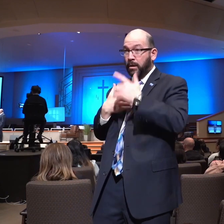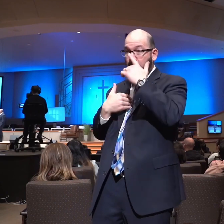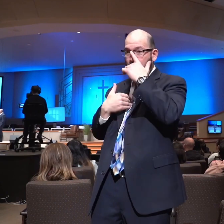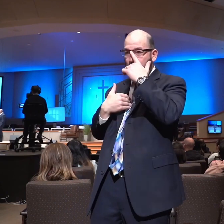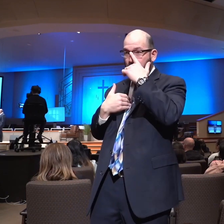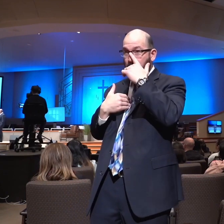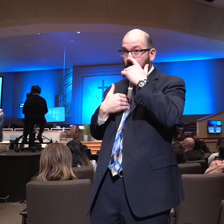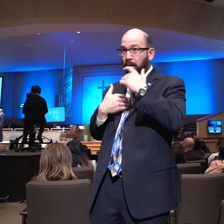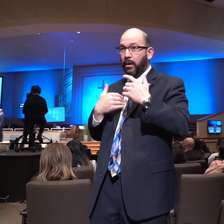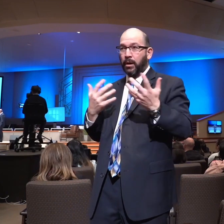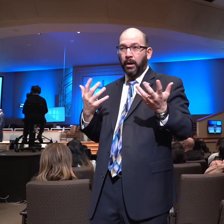doing traffic stops.